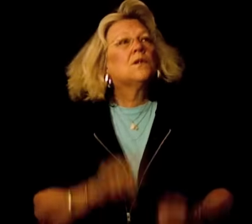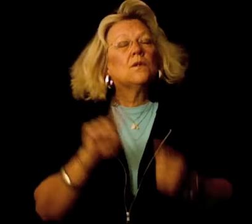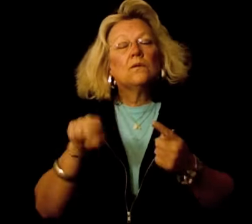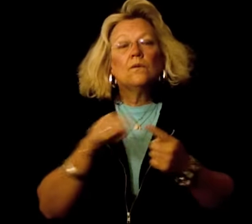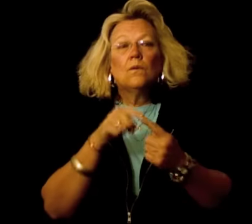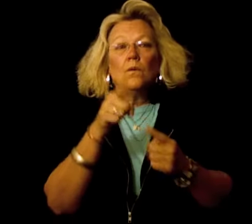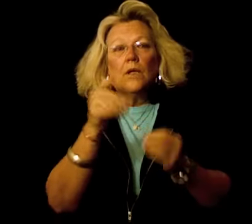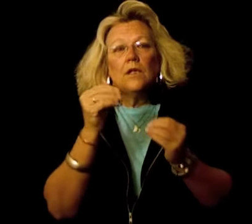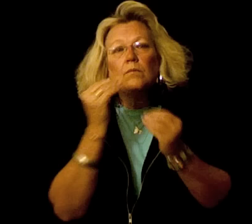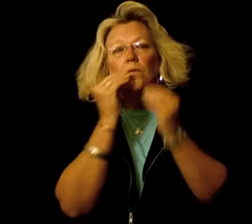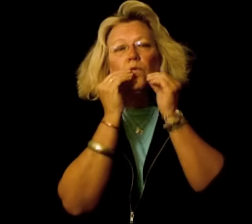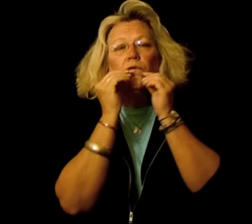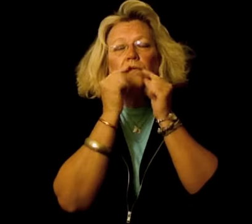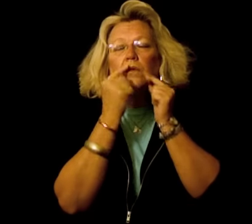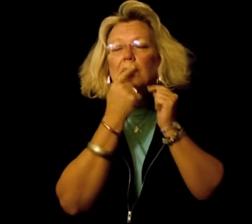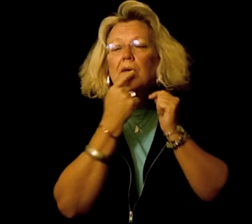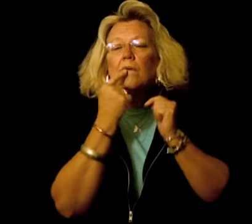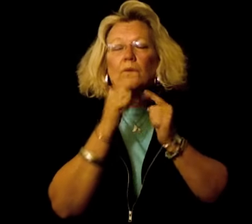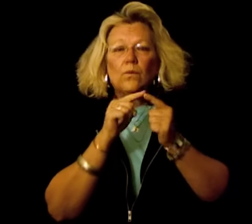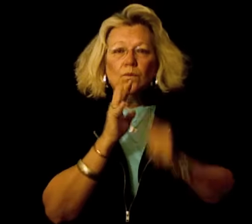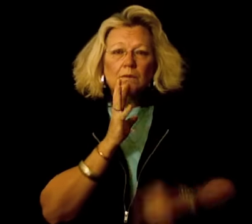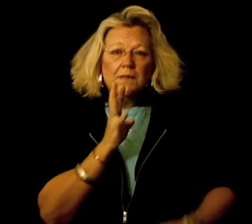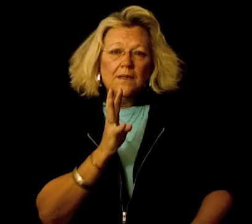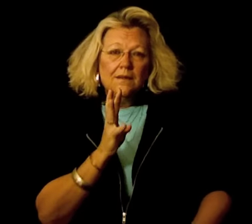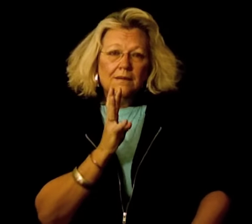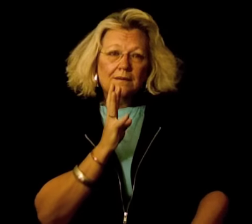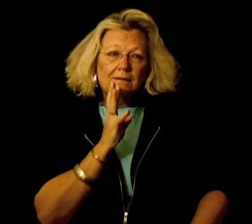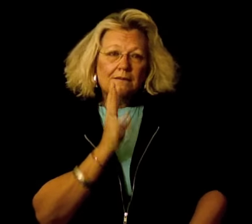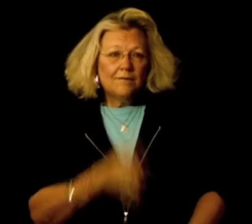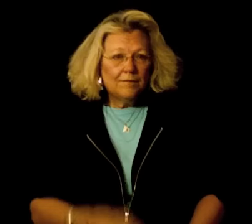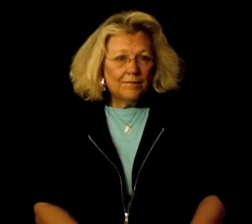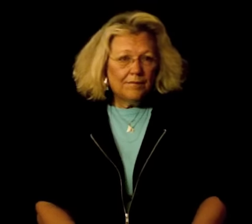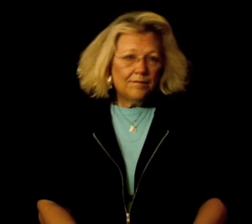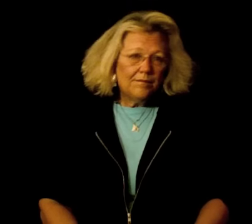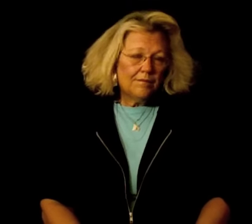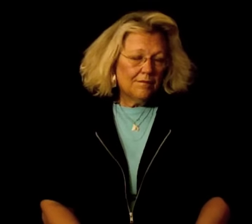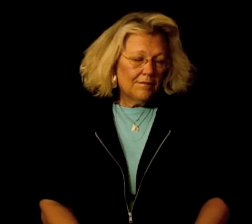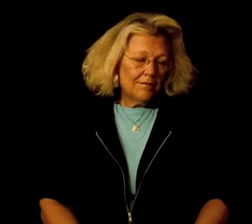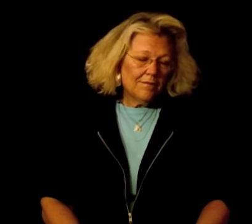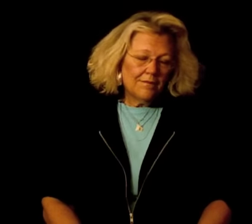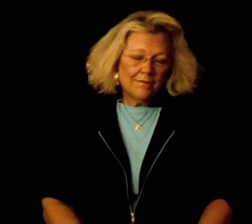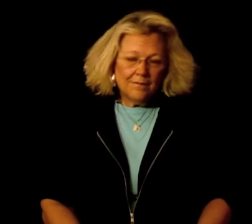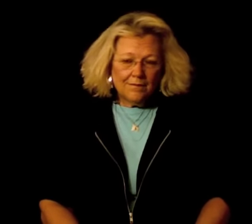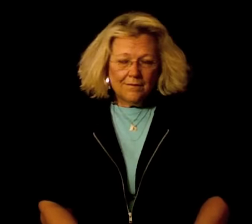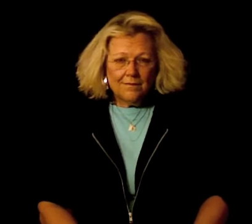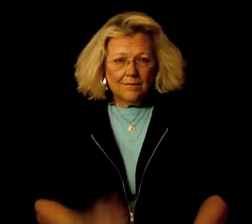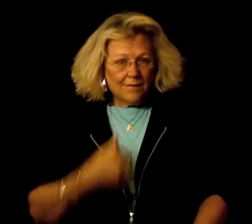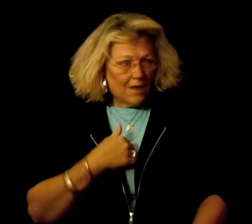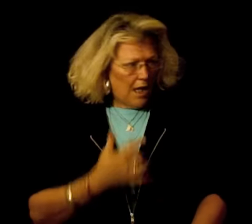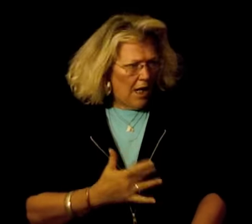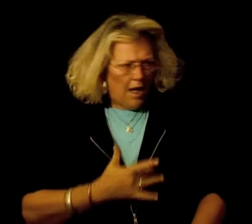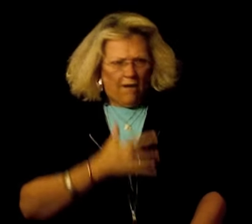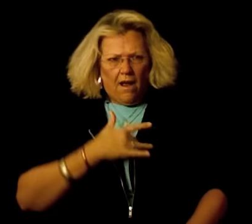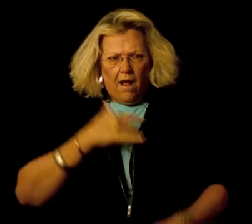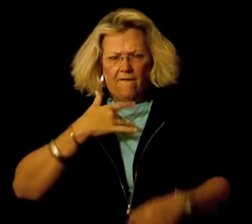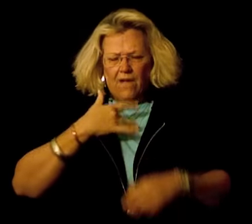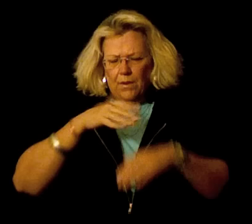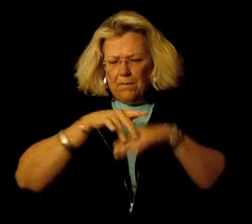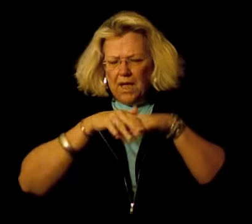And when you moved your mouth to speak, I felt the blood